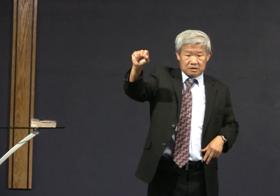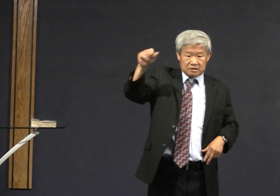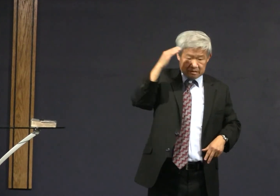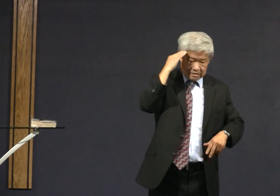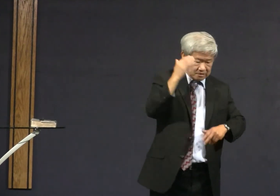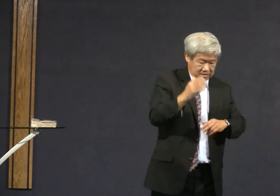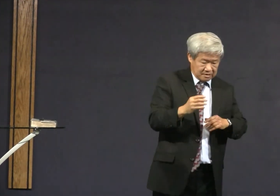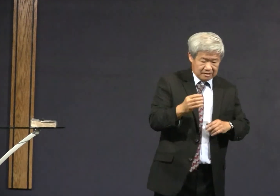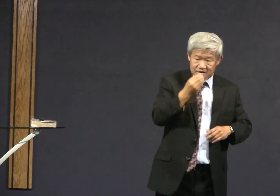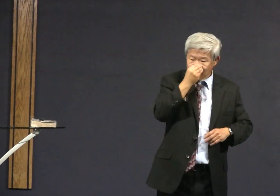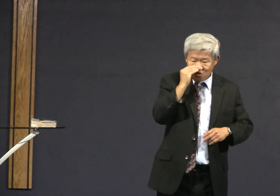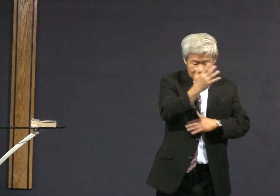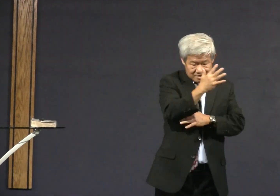third is the thorns